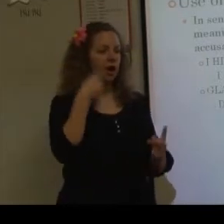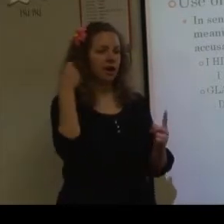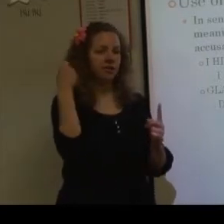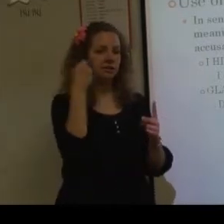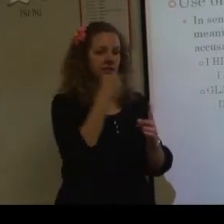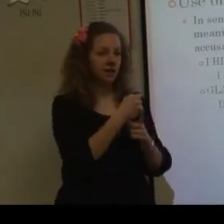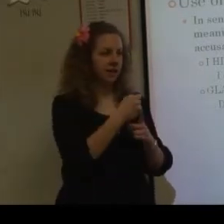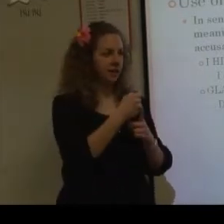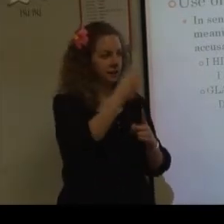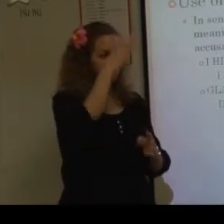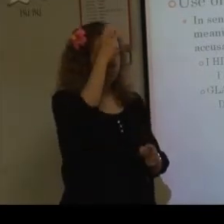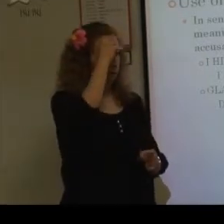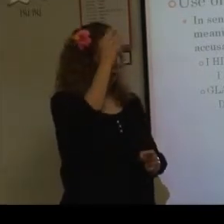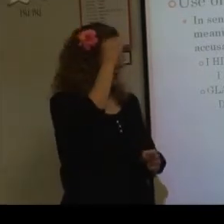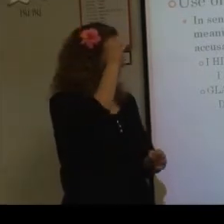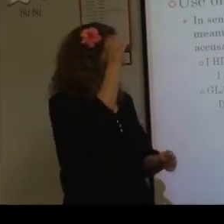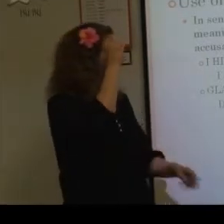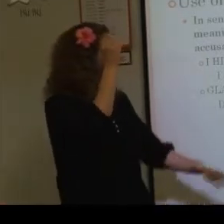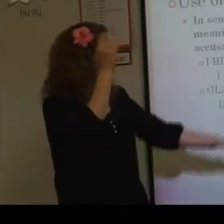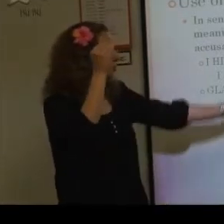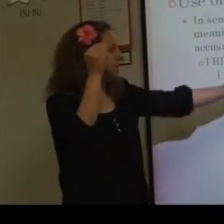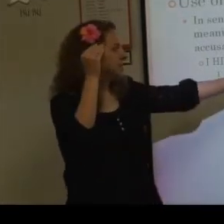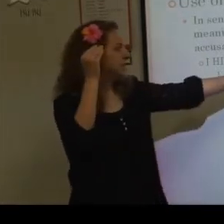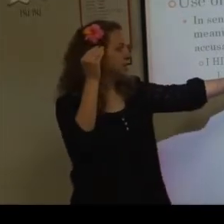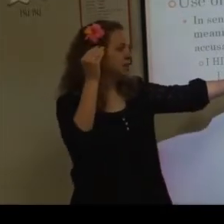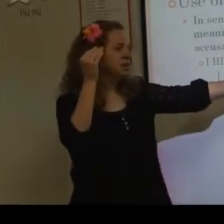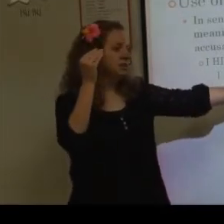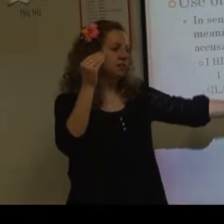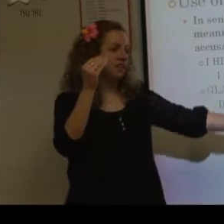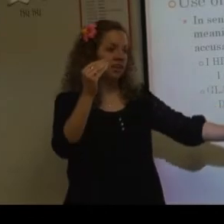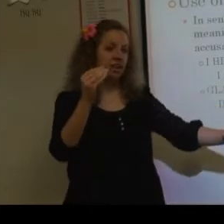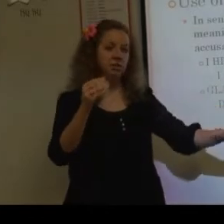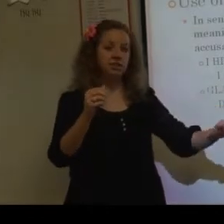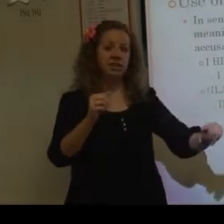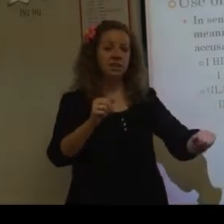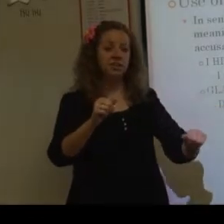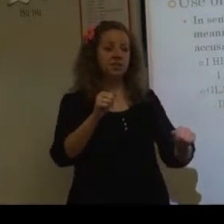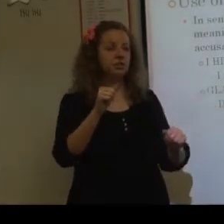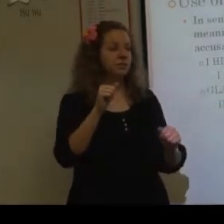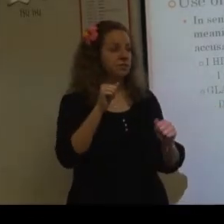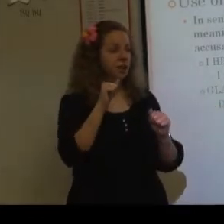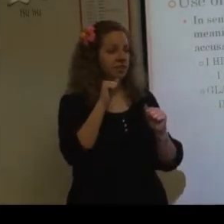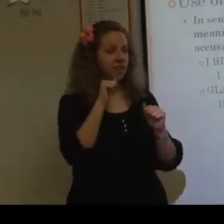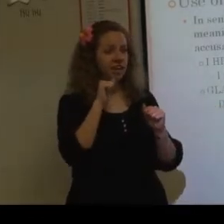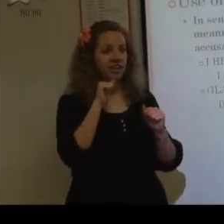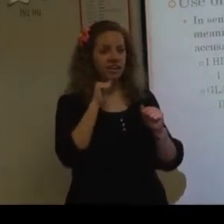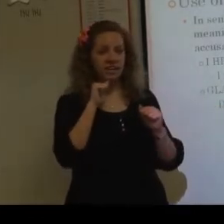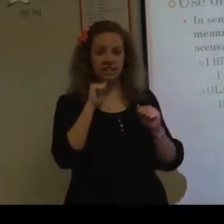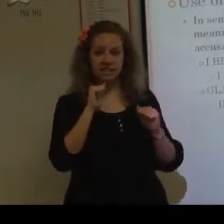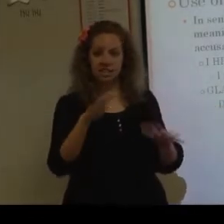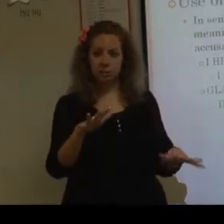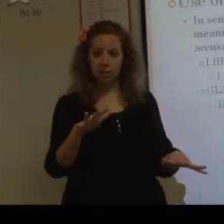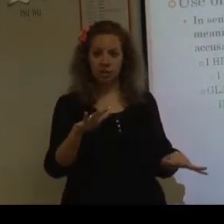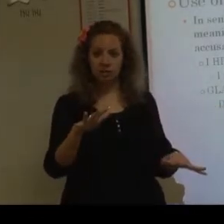I hit boy. Okay. And then the rest of it is nothing I. So the sign that they're using for nothing is this one.